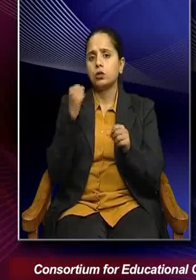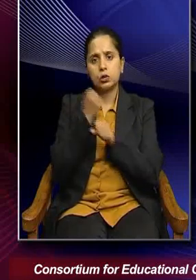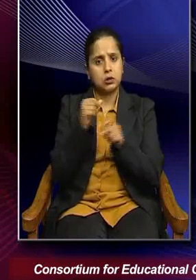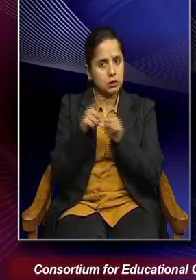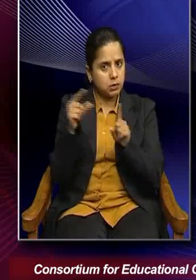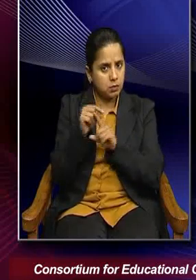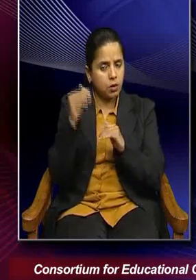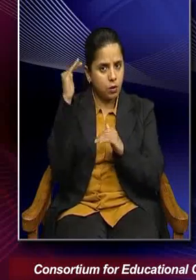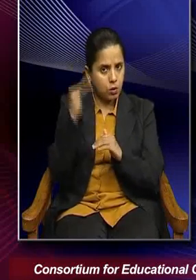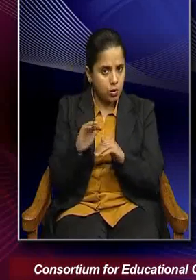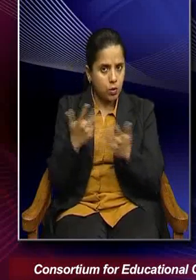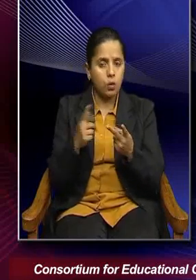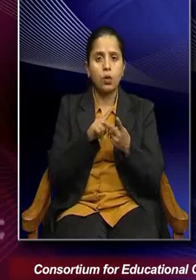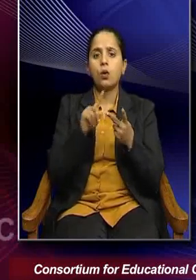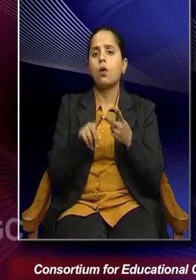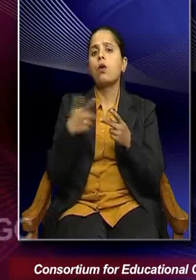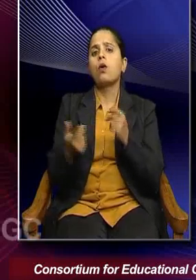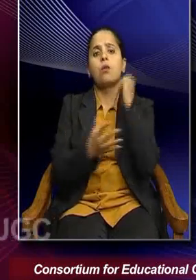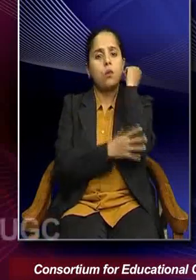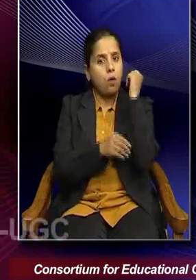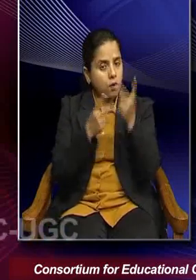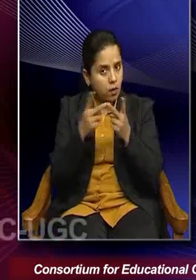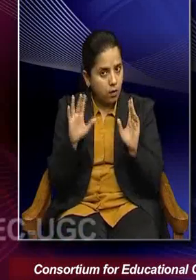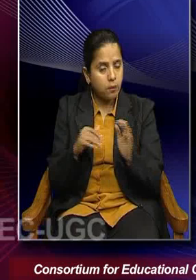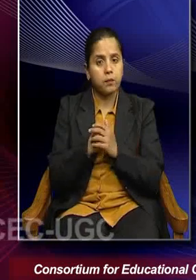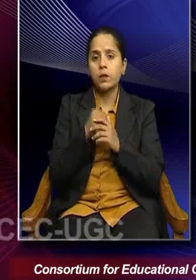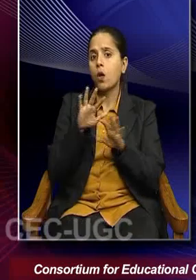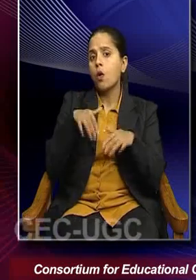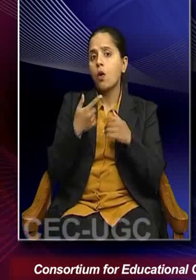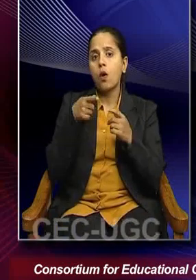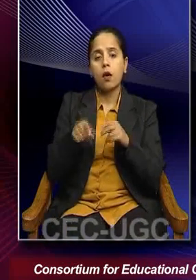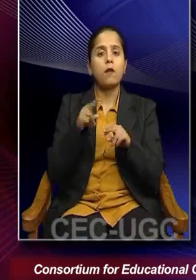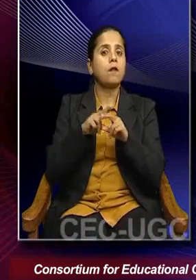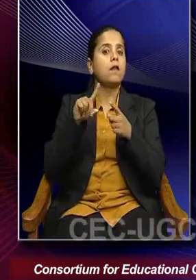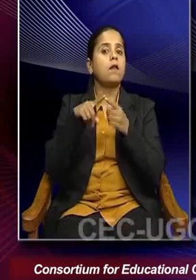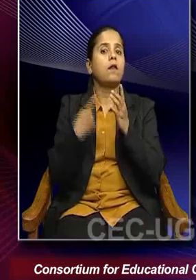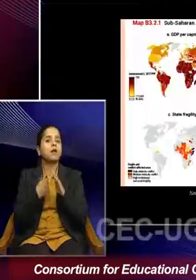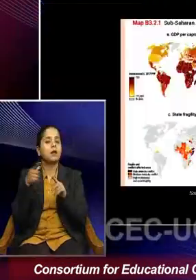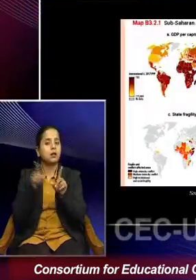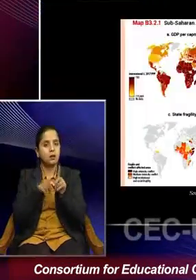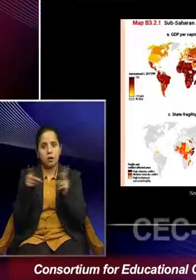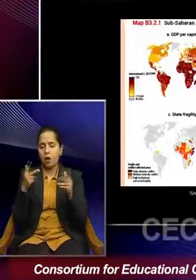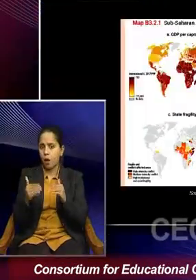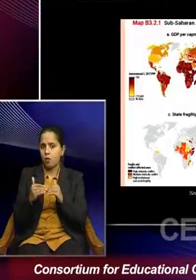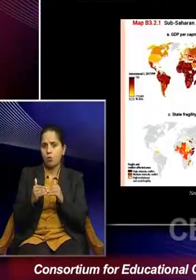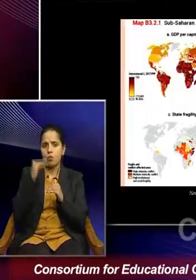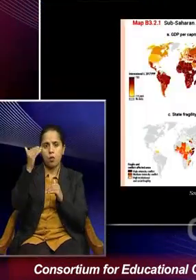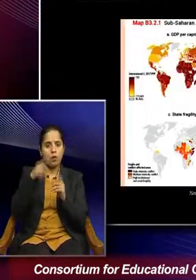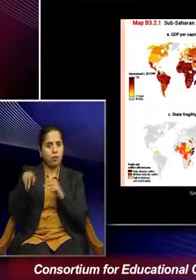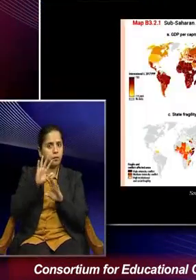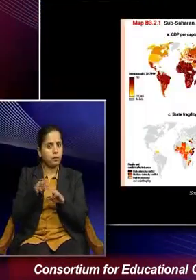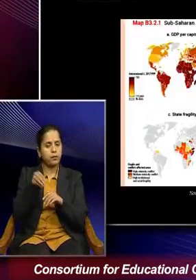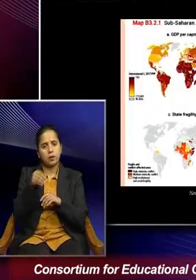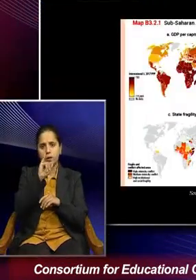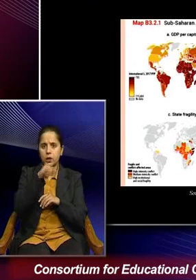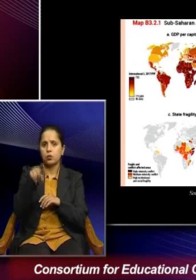Africa, rampant burden of poverty. Secondly, of course, fertility levels are relatively high. So, roughly six to seven